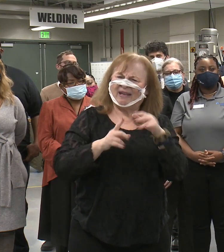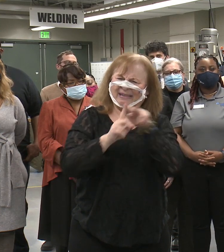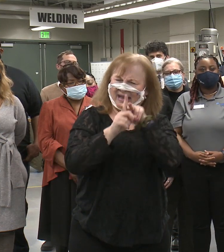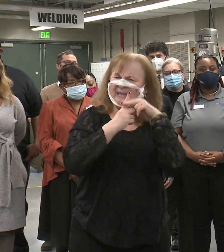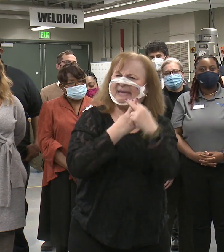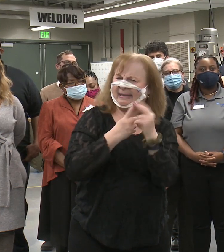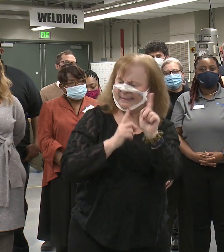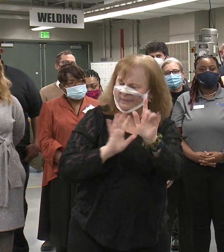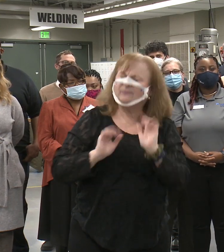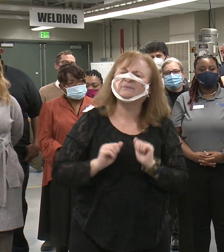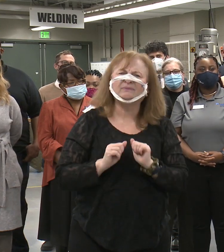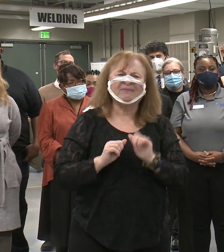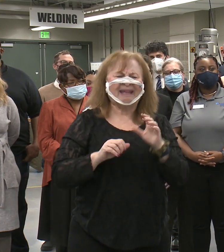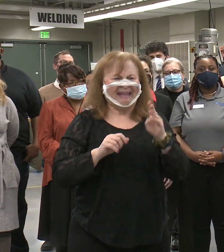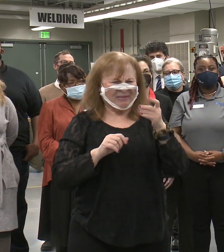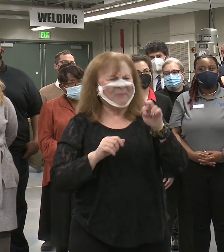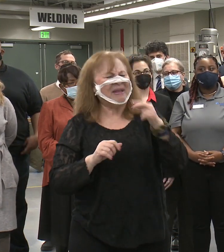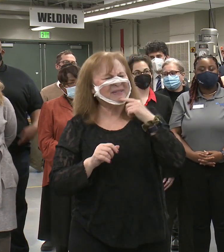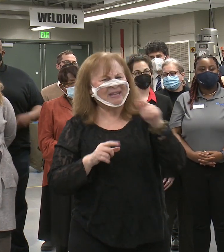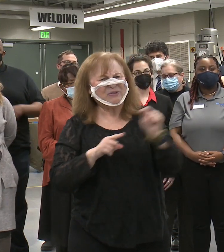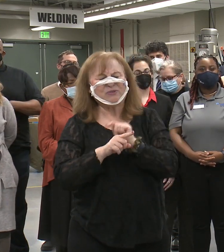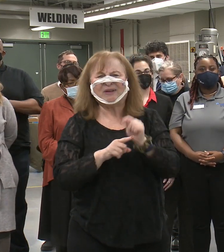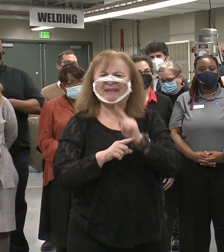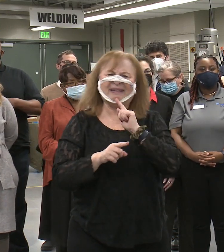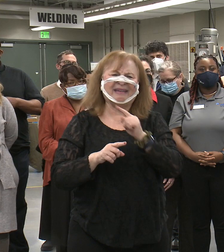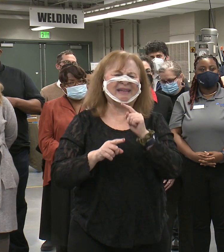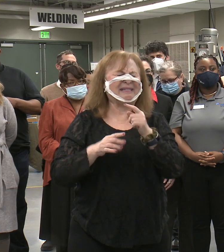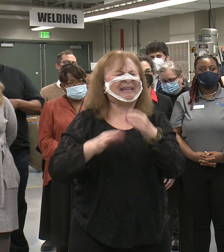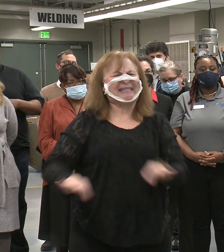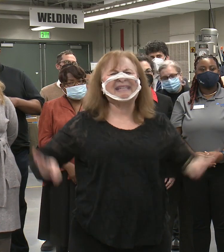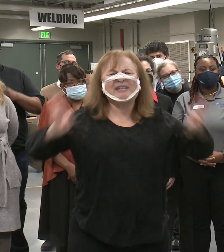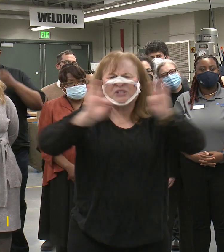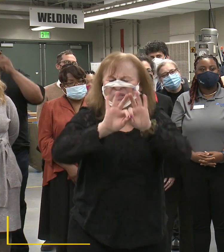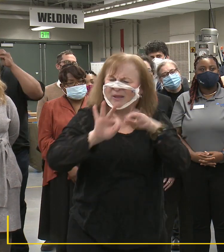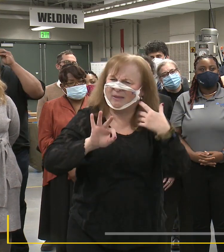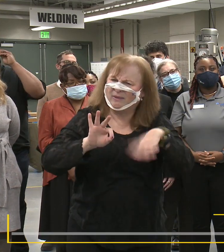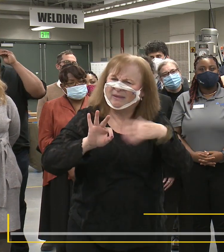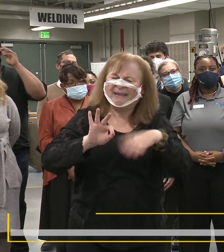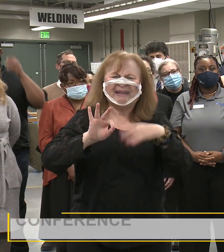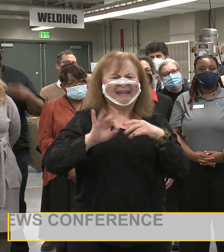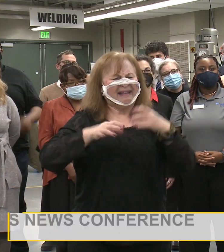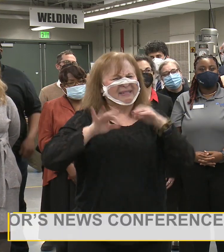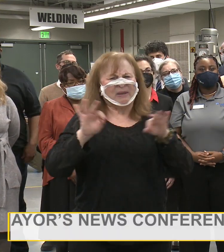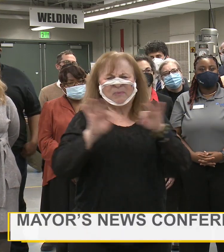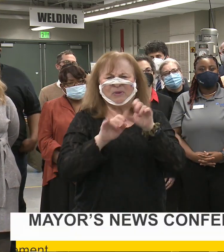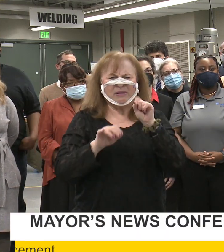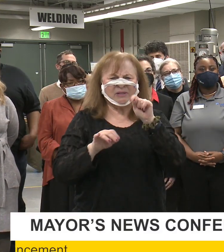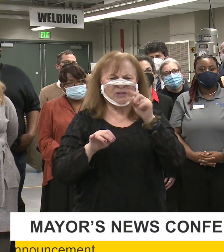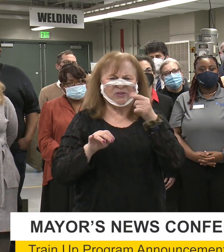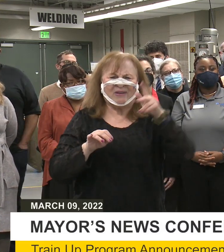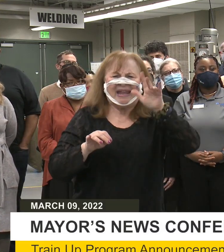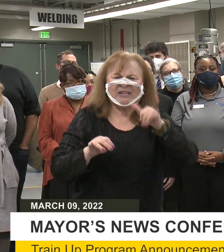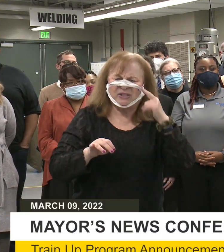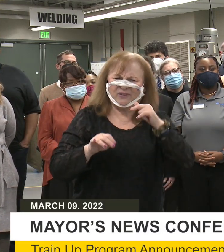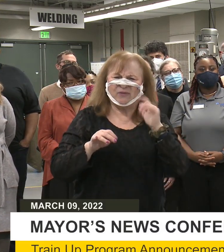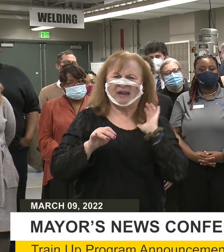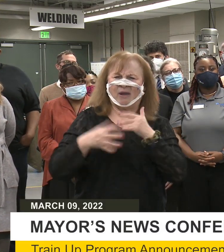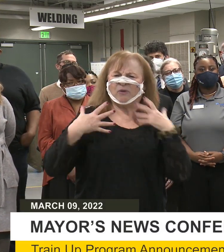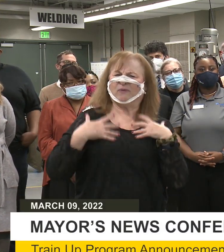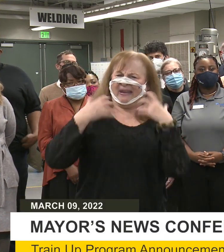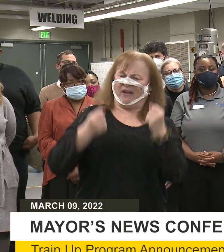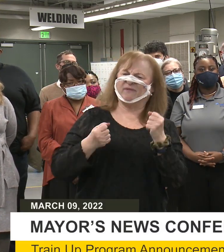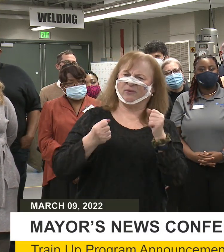Because, as the Mayor said, training is absolutely essential and it's a critical strategy of the city's recovery effort